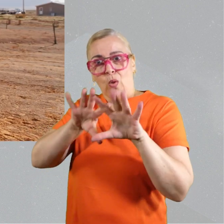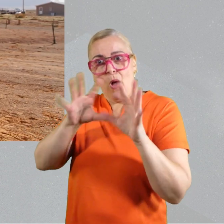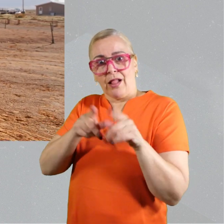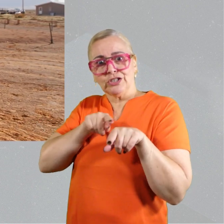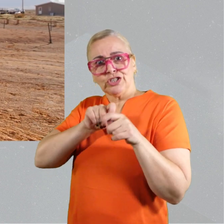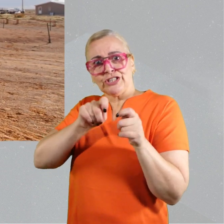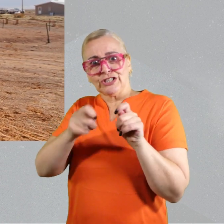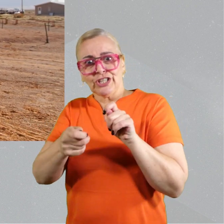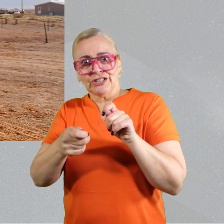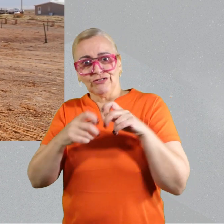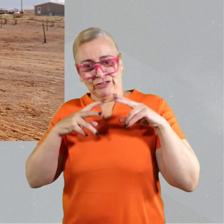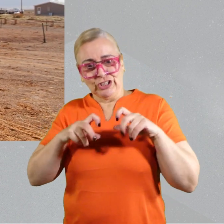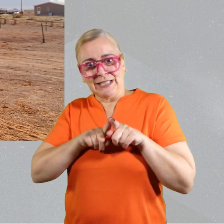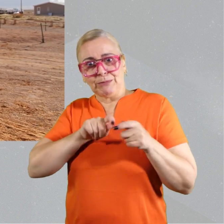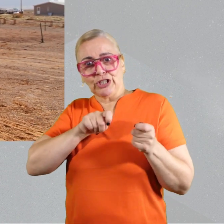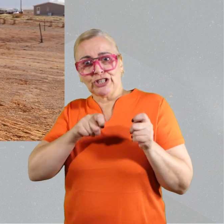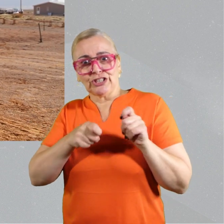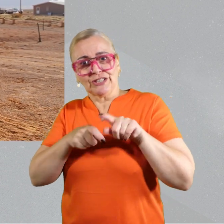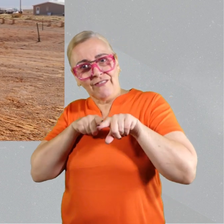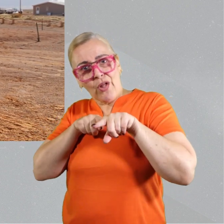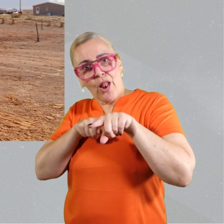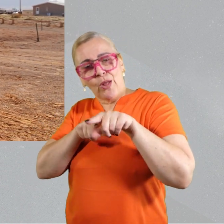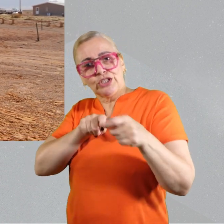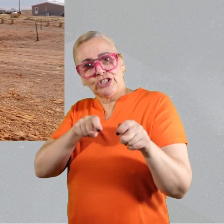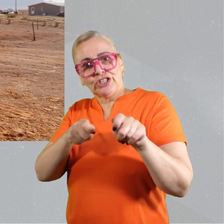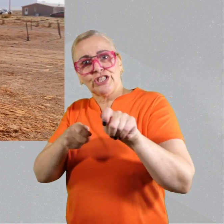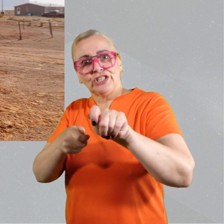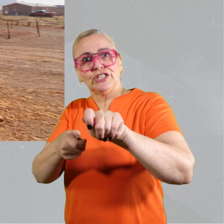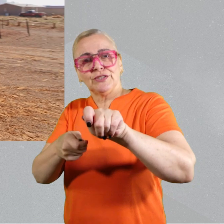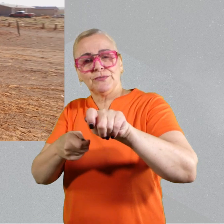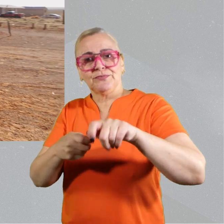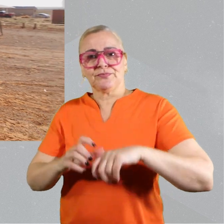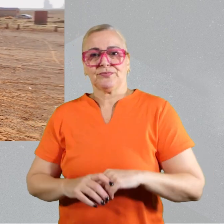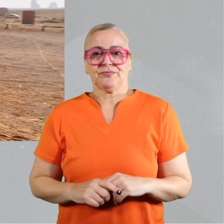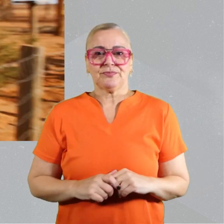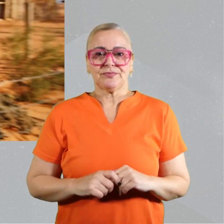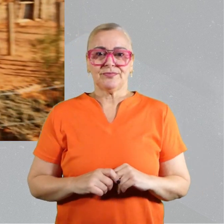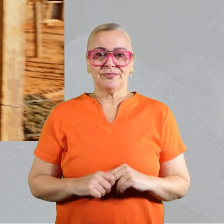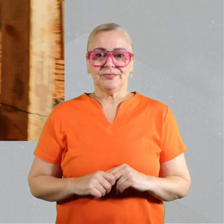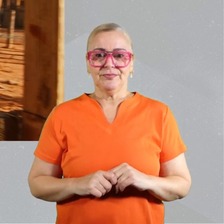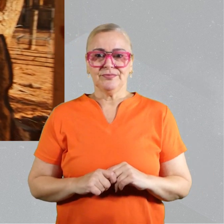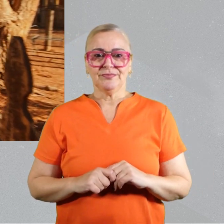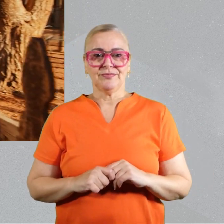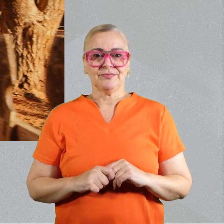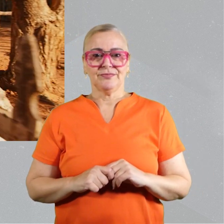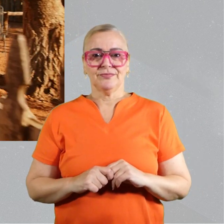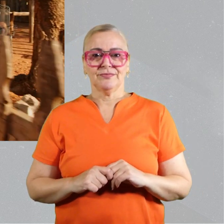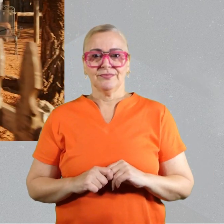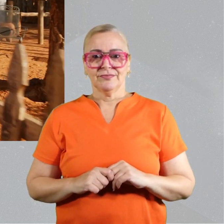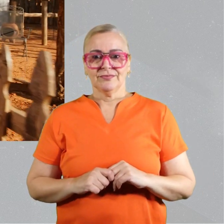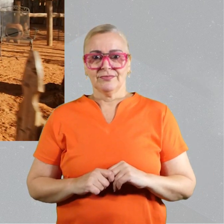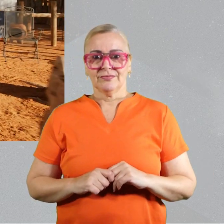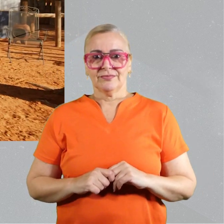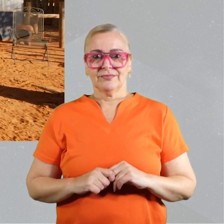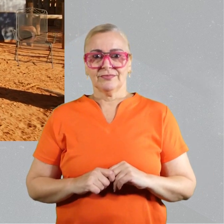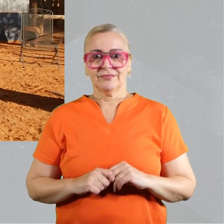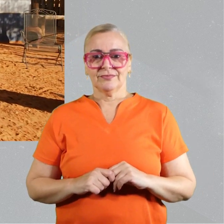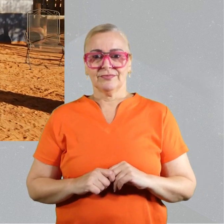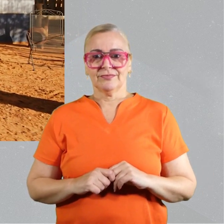So I think for our research really to stay current and also to stay impactful, we have to change along with the changing times.